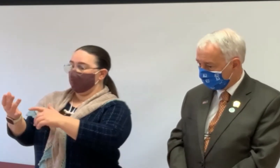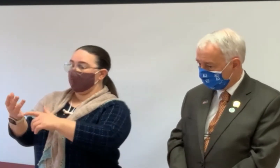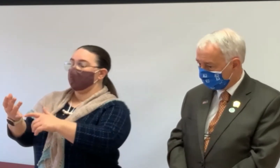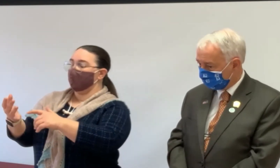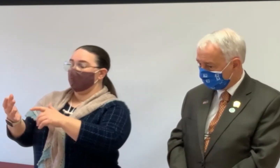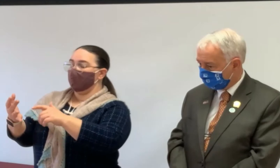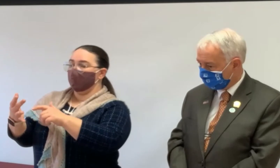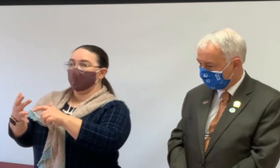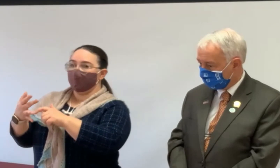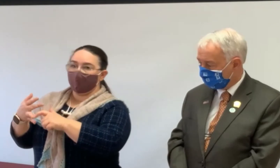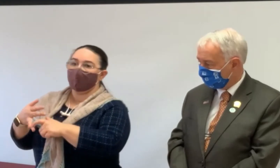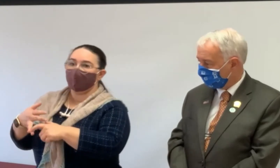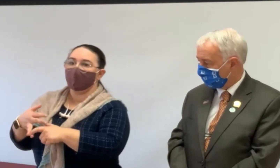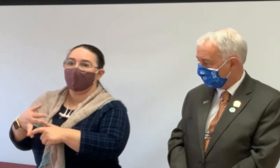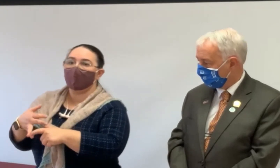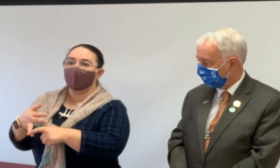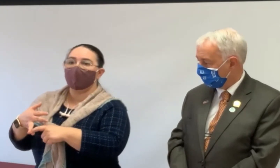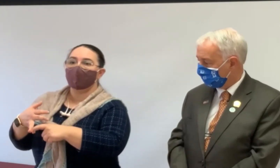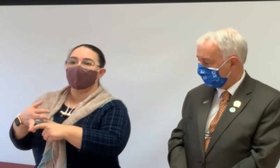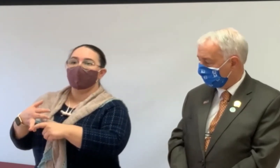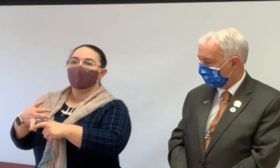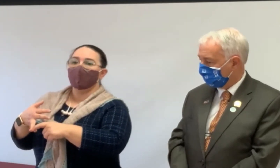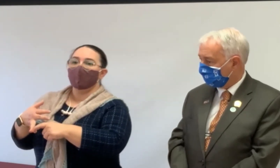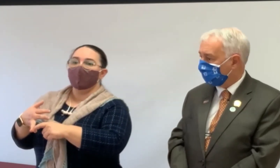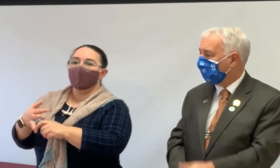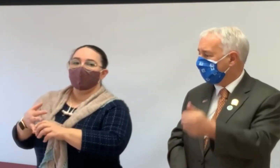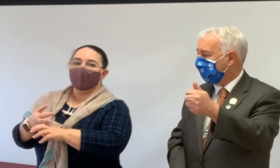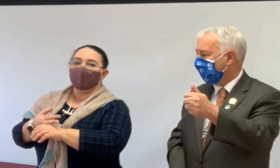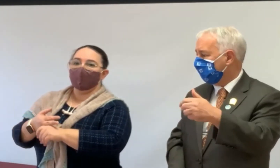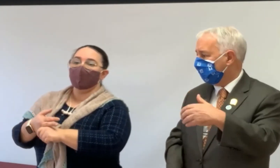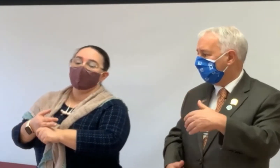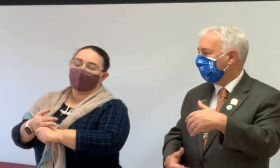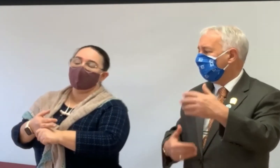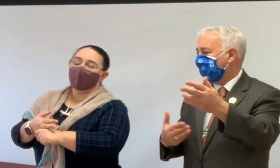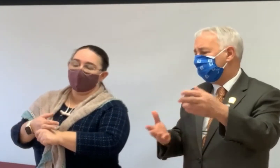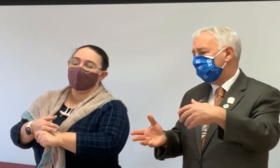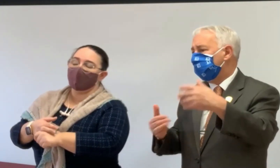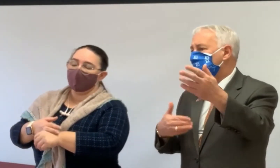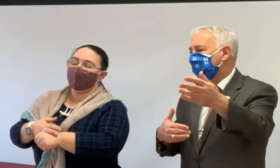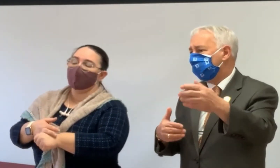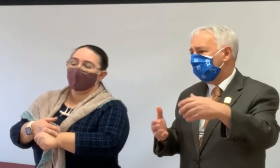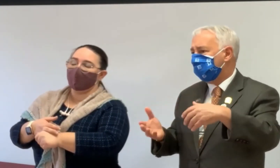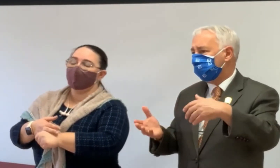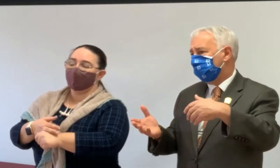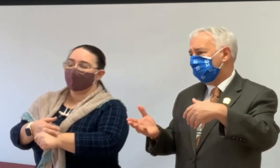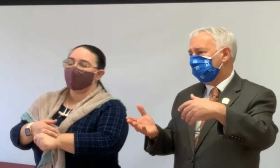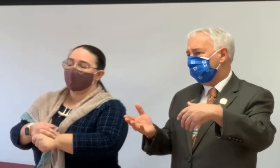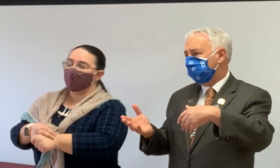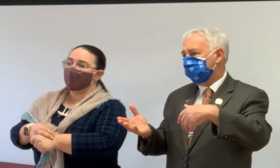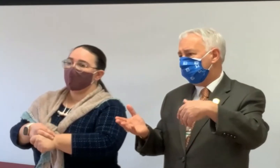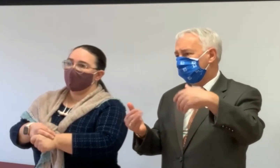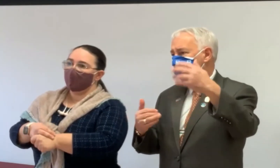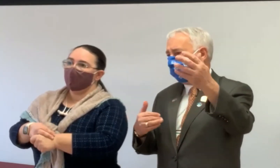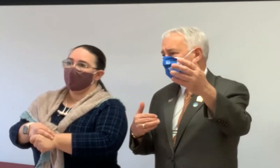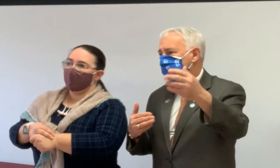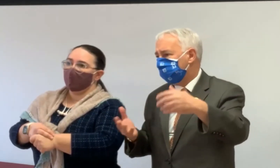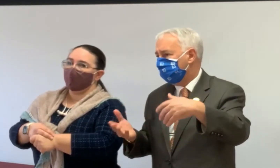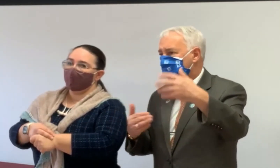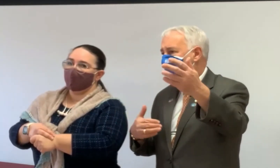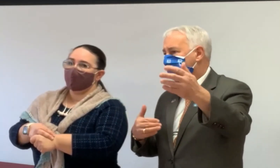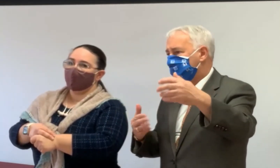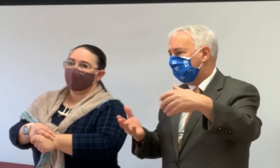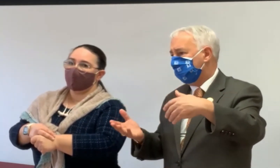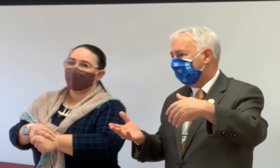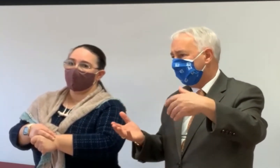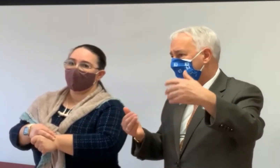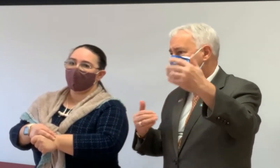you pass away or you don't live in the property. For one year. If you move out for two months because you, you, you went to